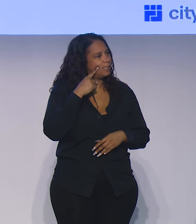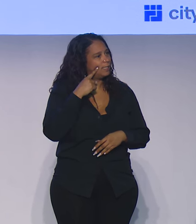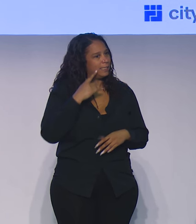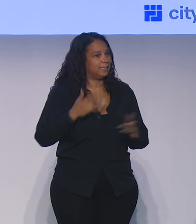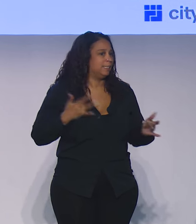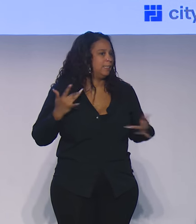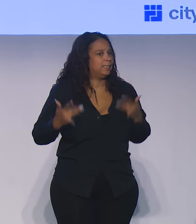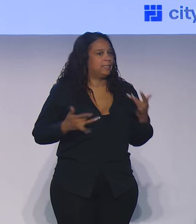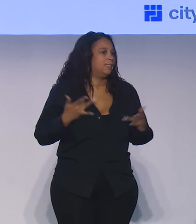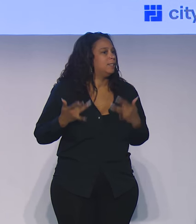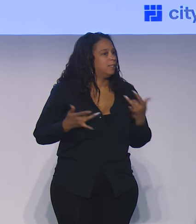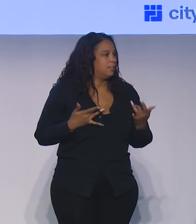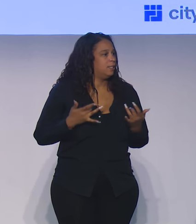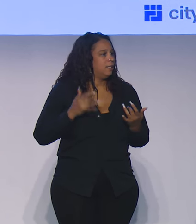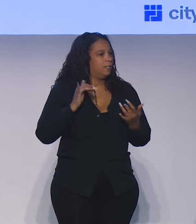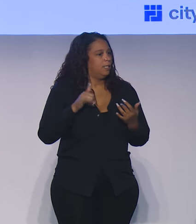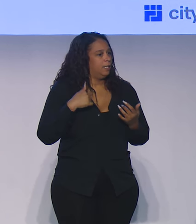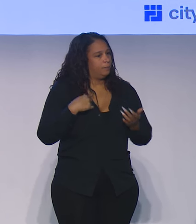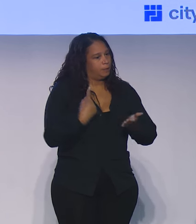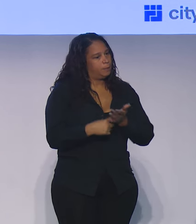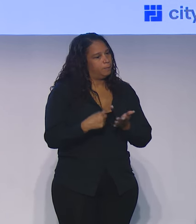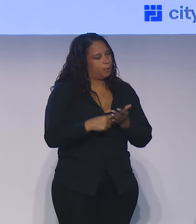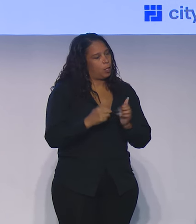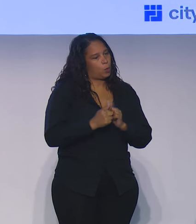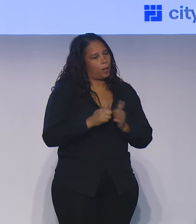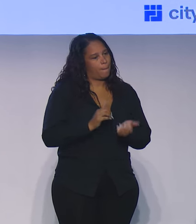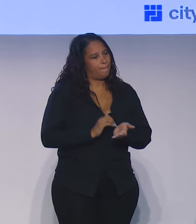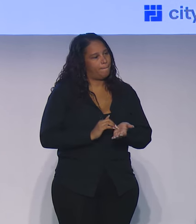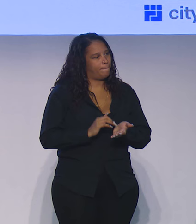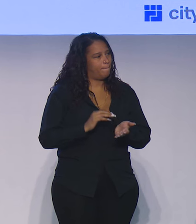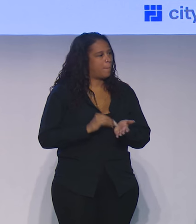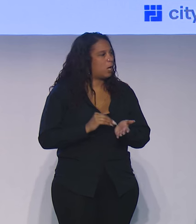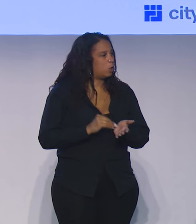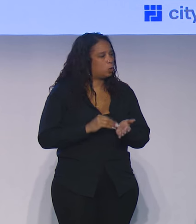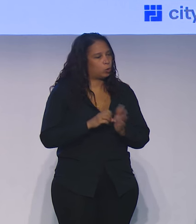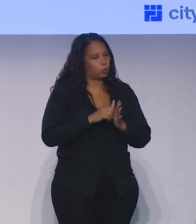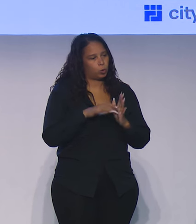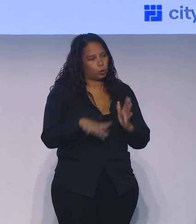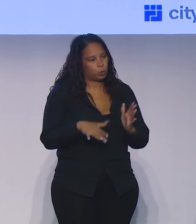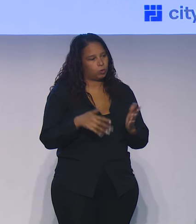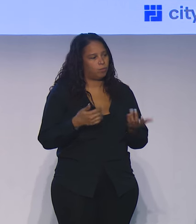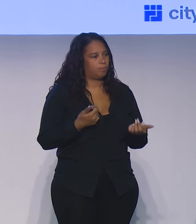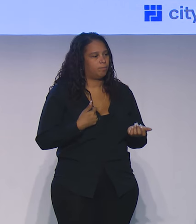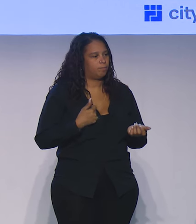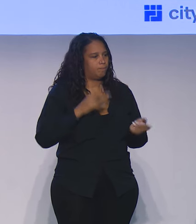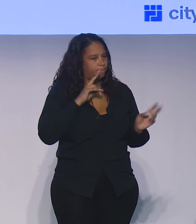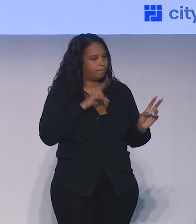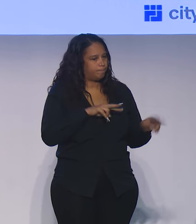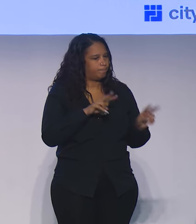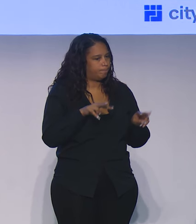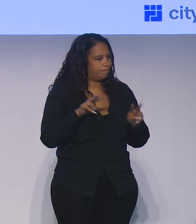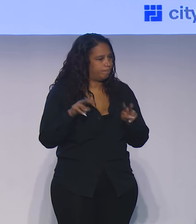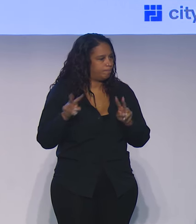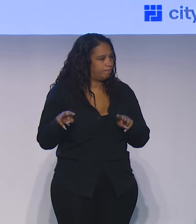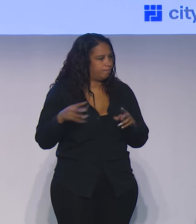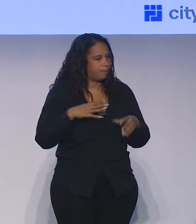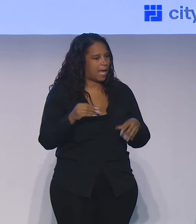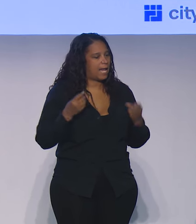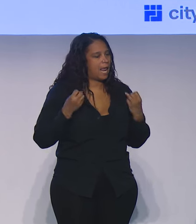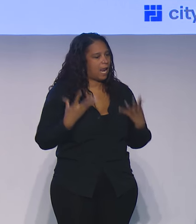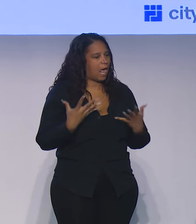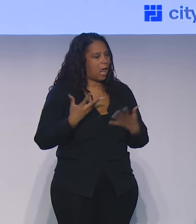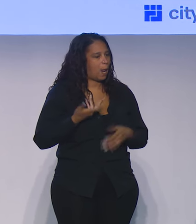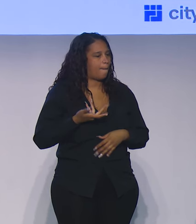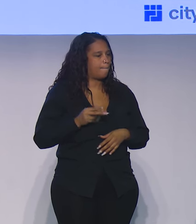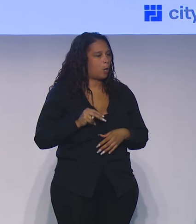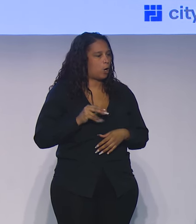I speak to medical students frequently, and I think there's a little bit of some cynicism and a lot of burnout, of course,